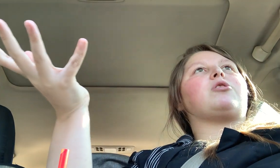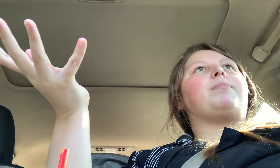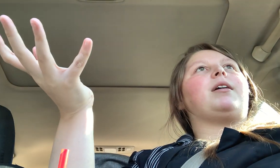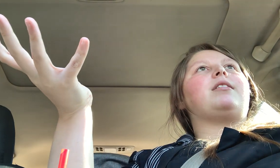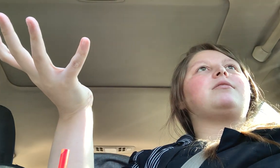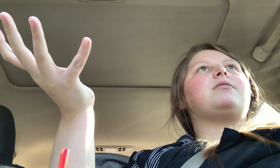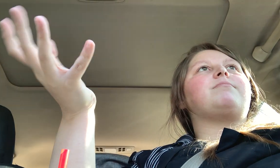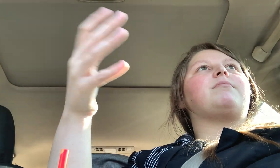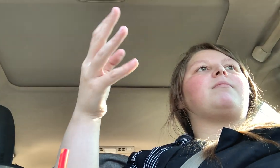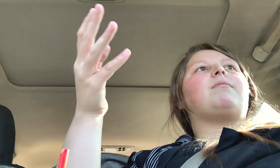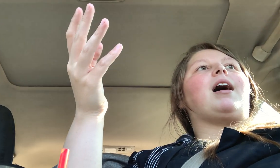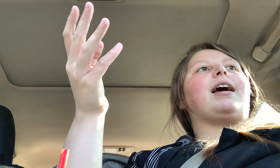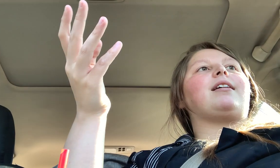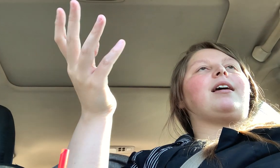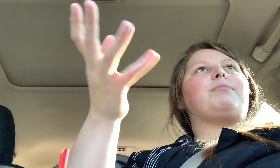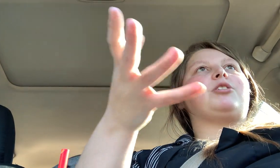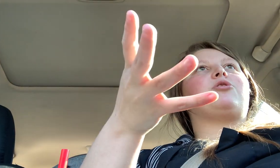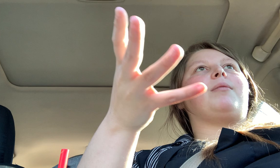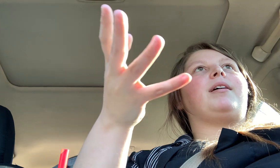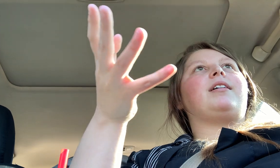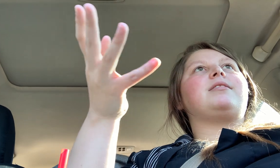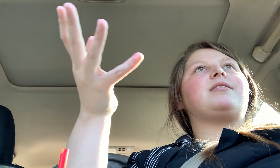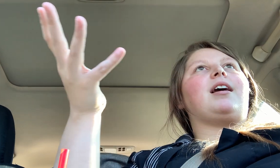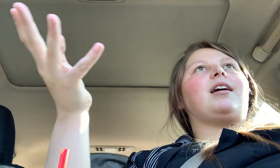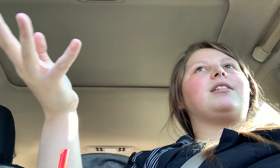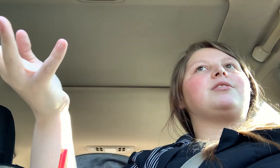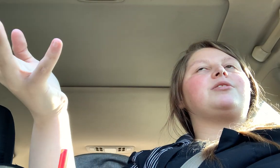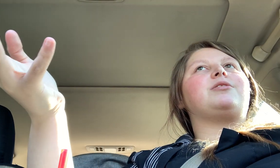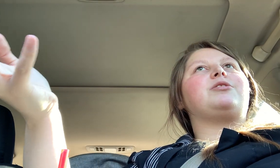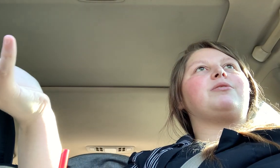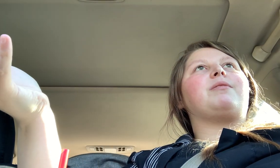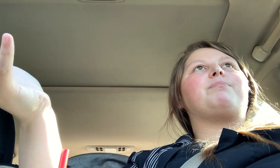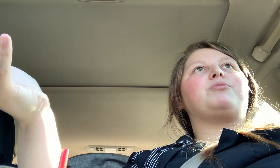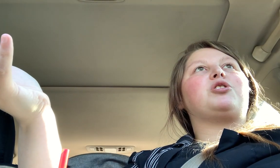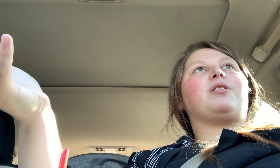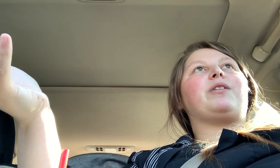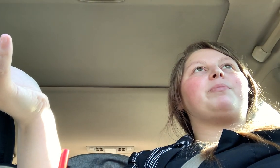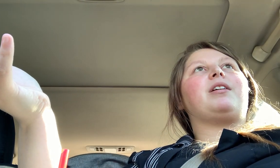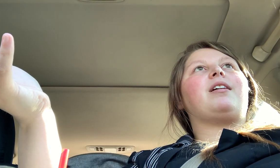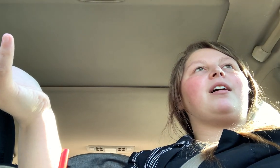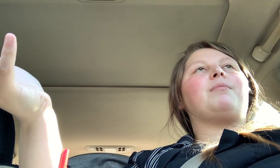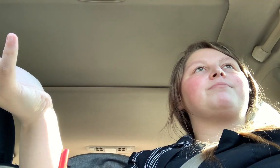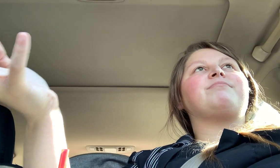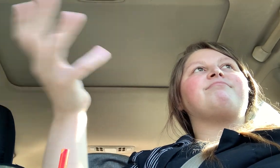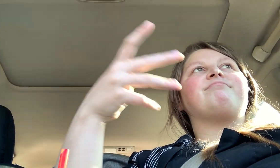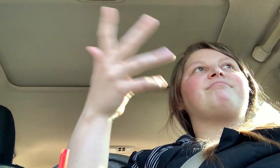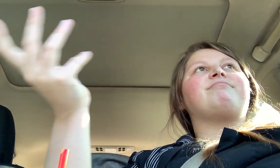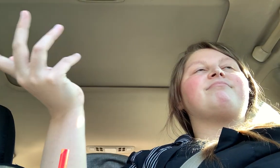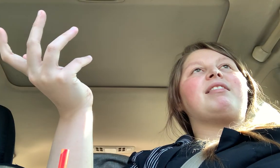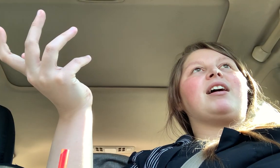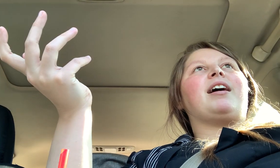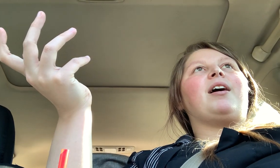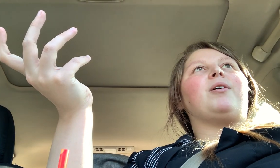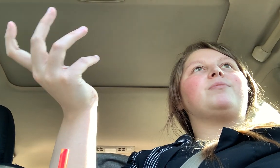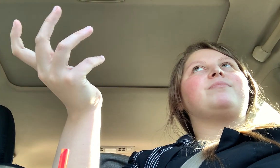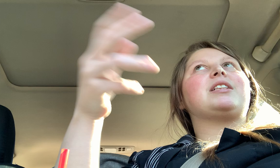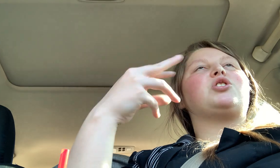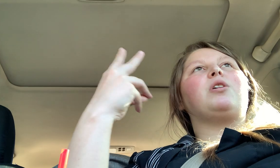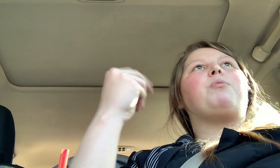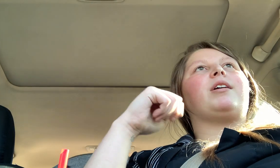strawberries, I get my strawberries and do the sugar free pudding cup. There I go. That's a two point